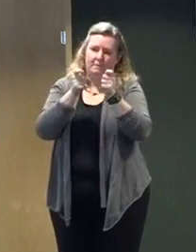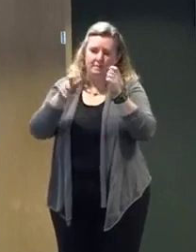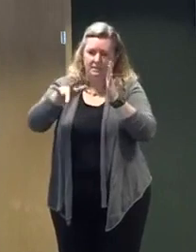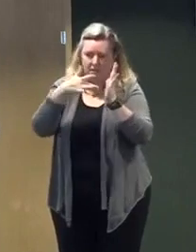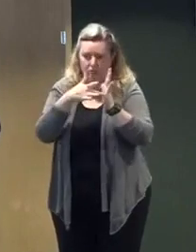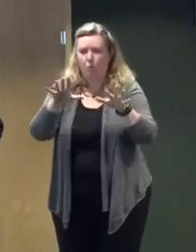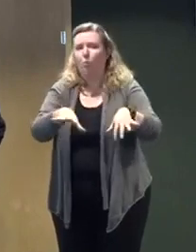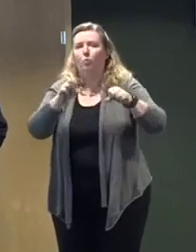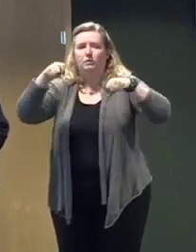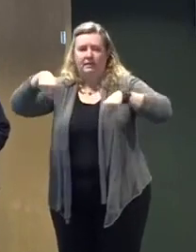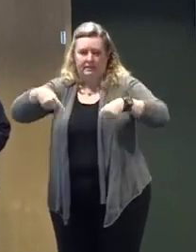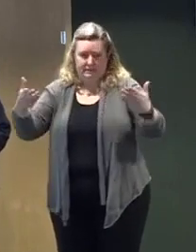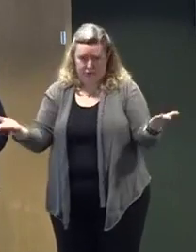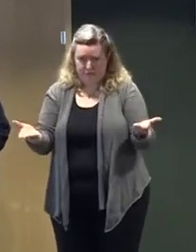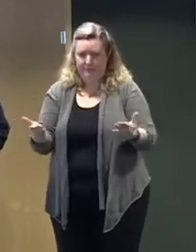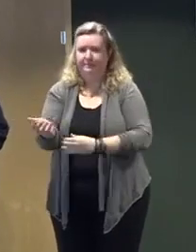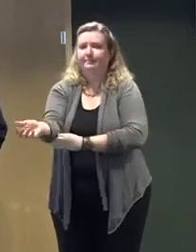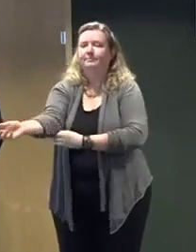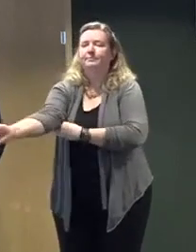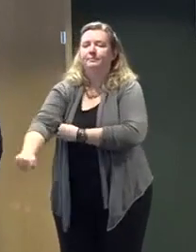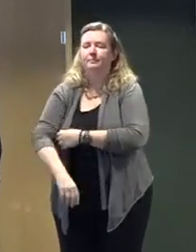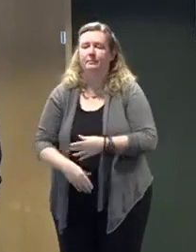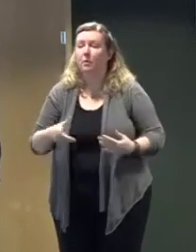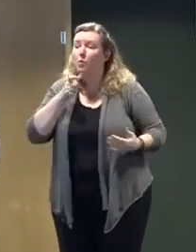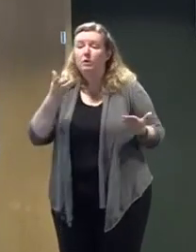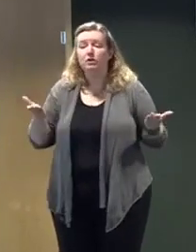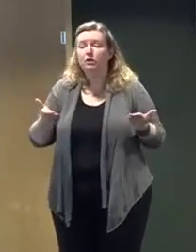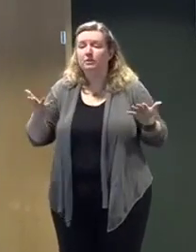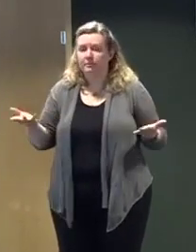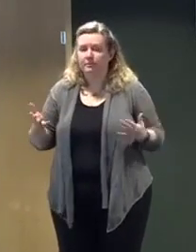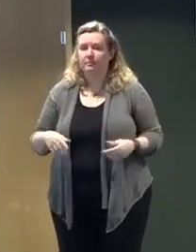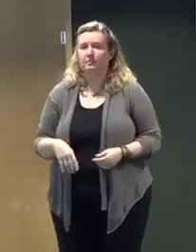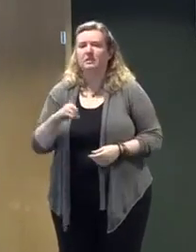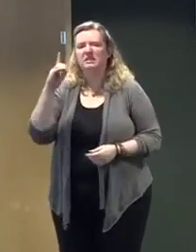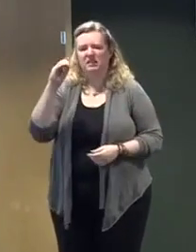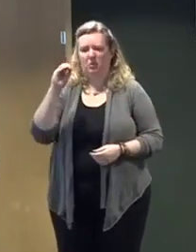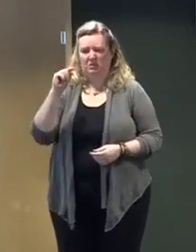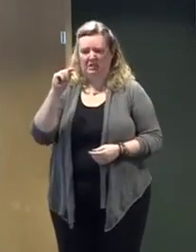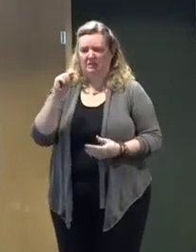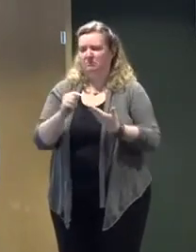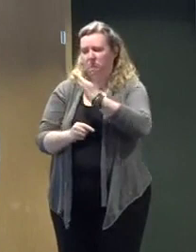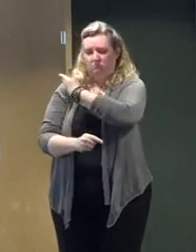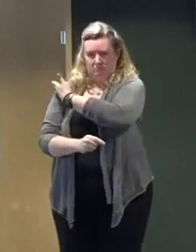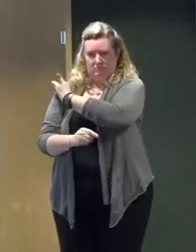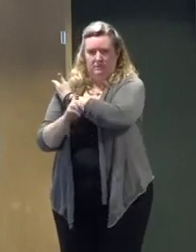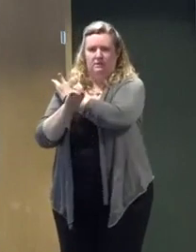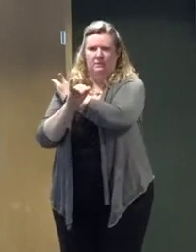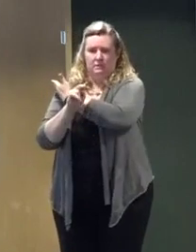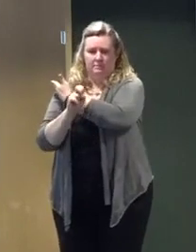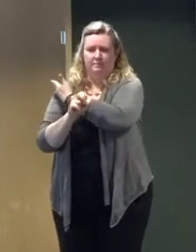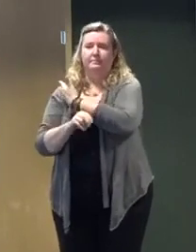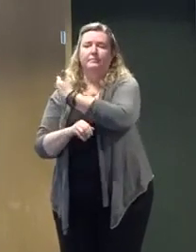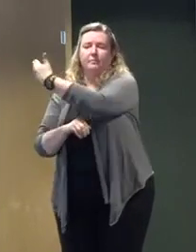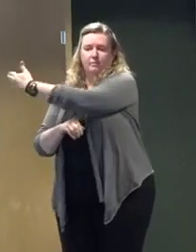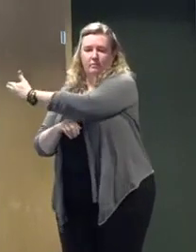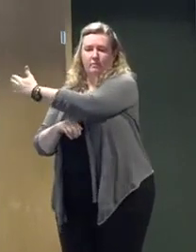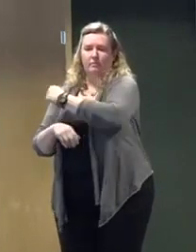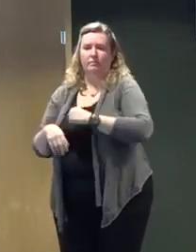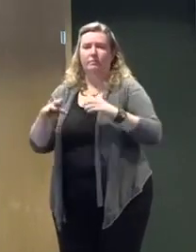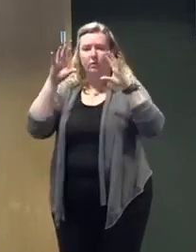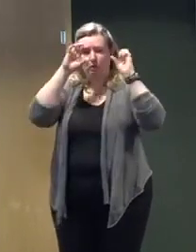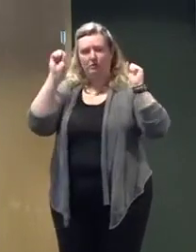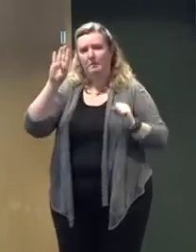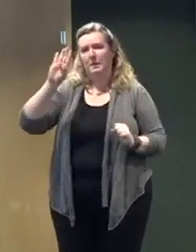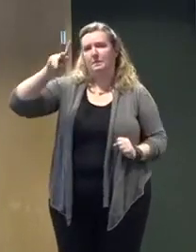aforementioned Diane, the Commissioner of the Department of Transportation, Diane Gutierrez-Gacchetti, the President of the Board of Public Utilities, to her right,